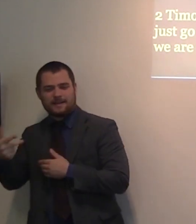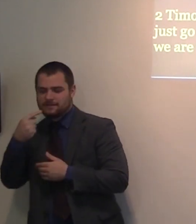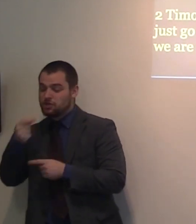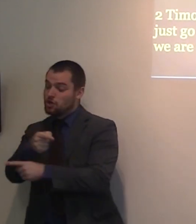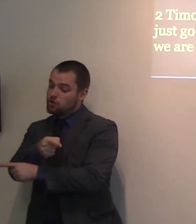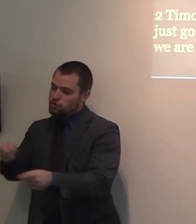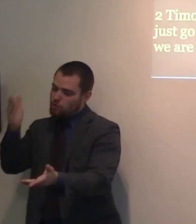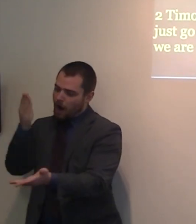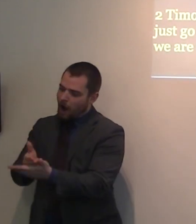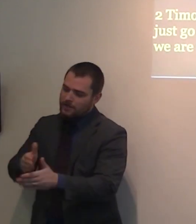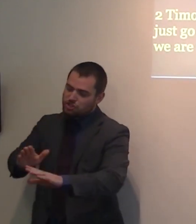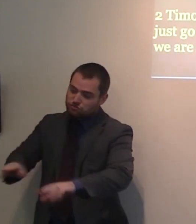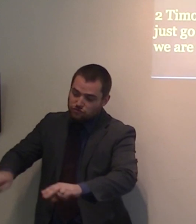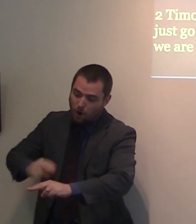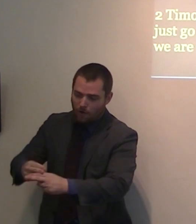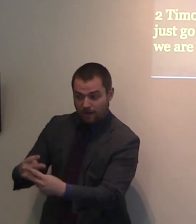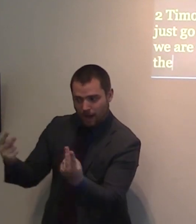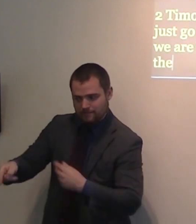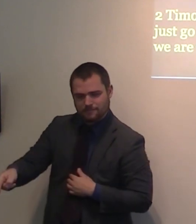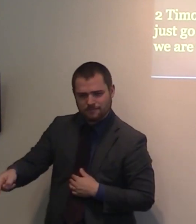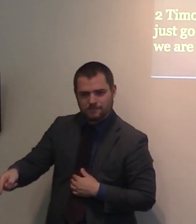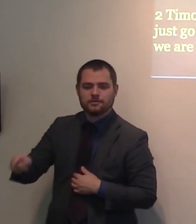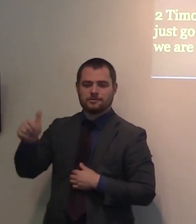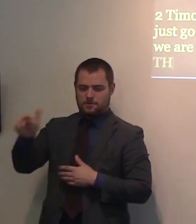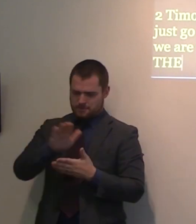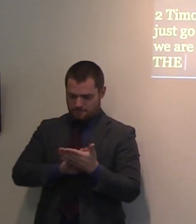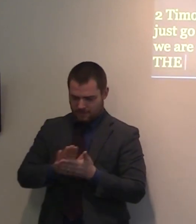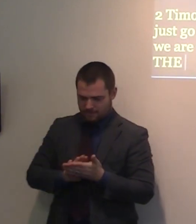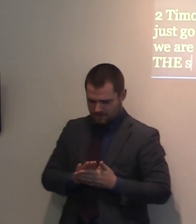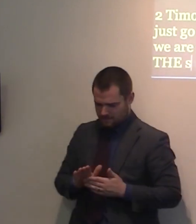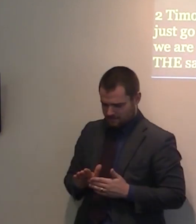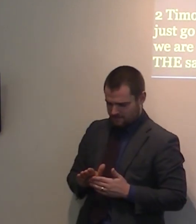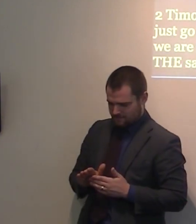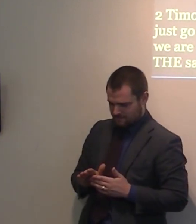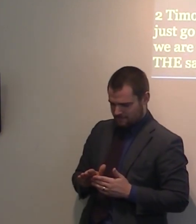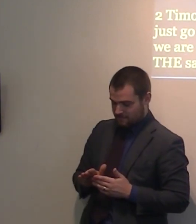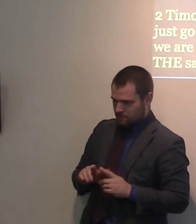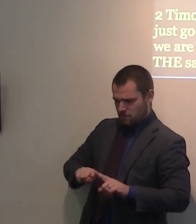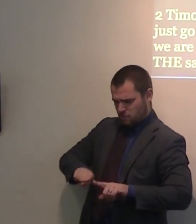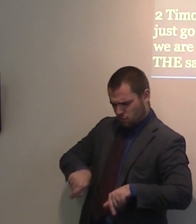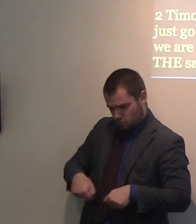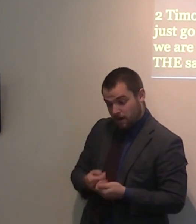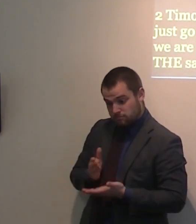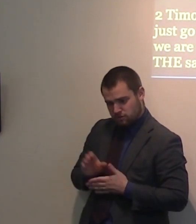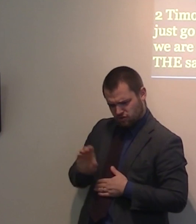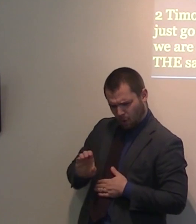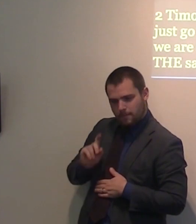the salt. The only salt. We derive our taste, our saltiness from Him. Because in John